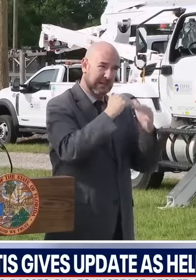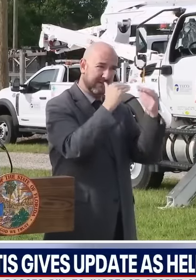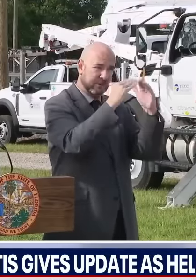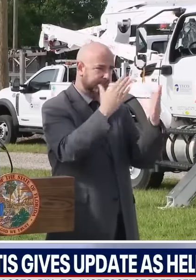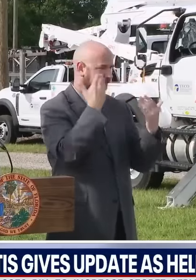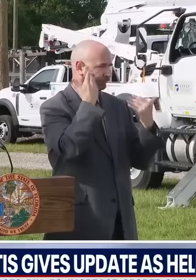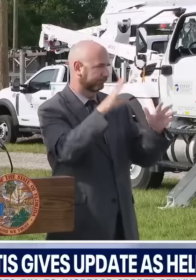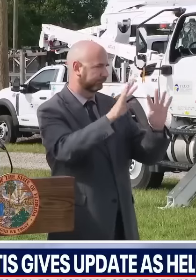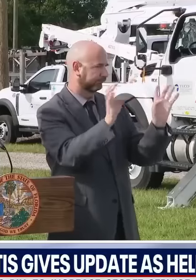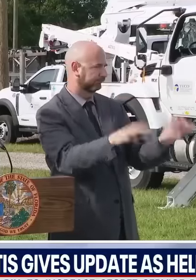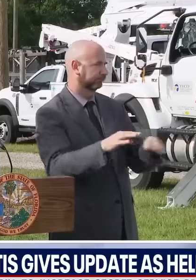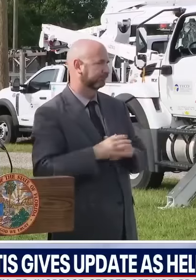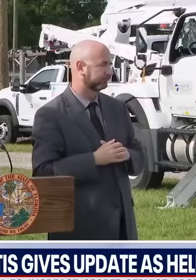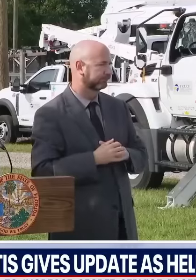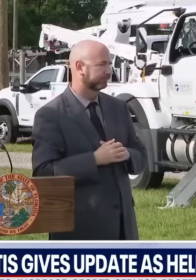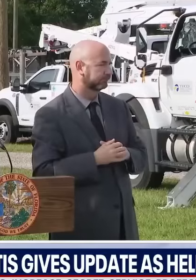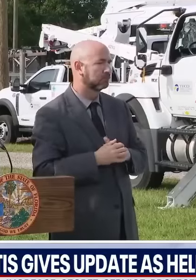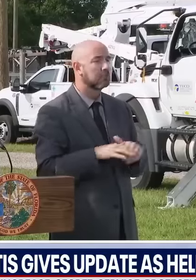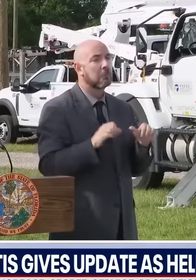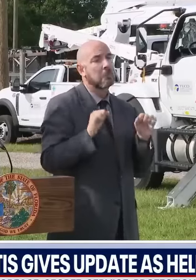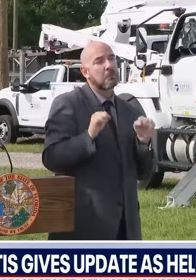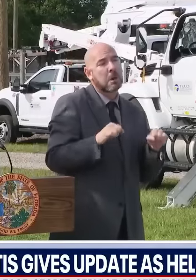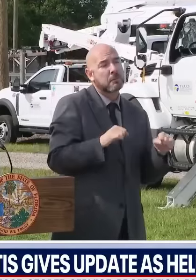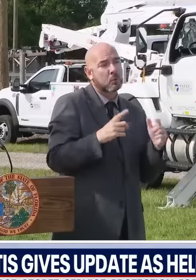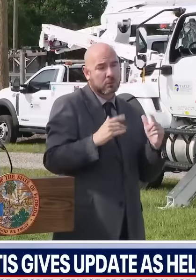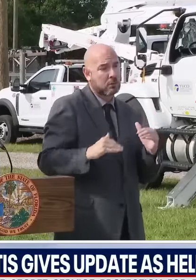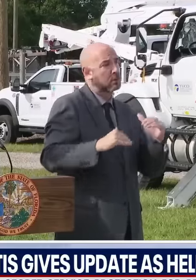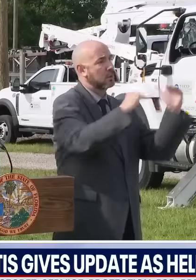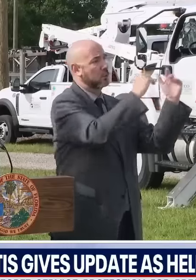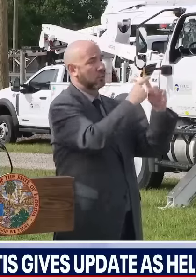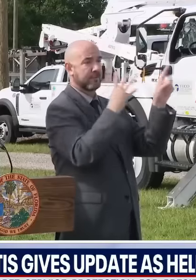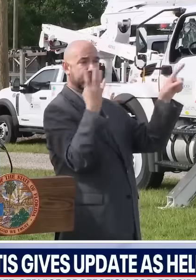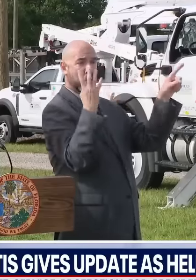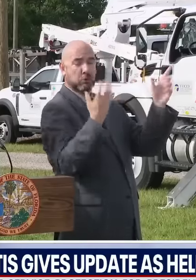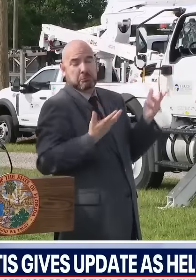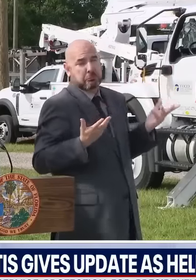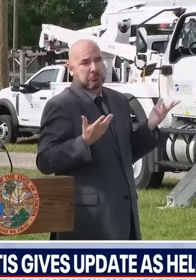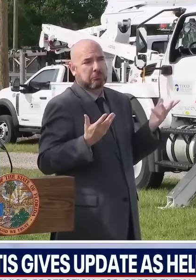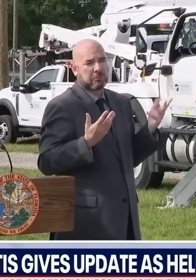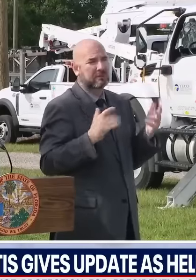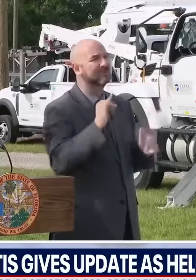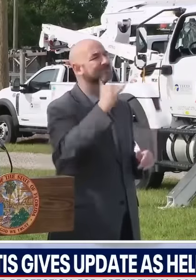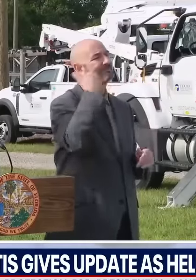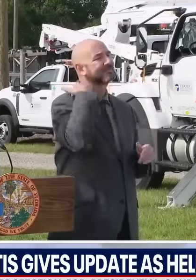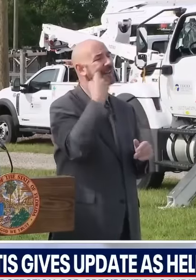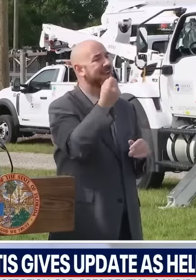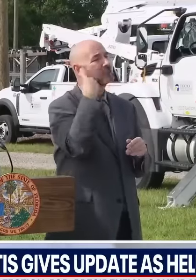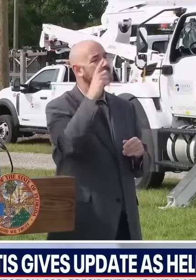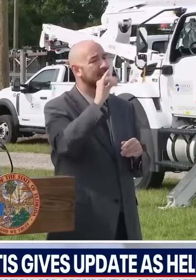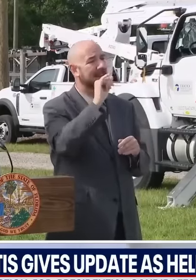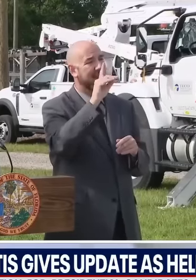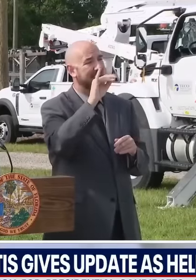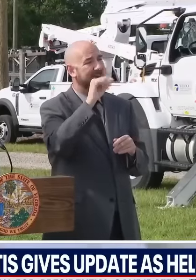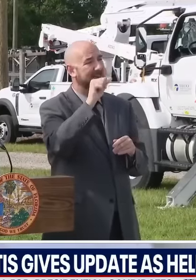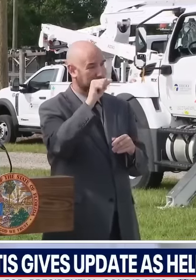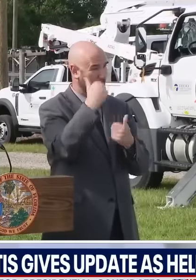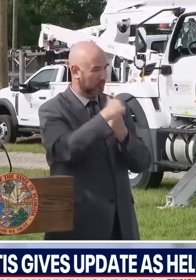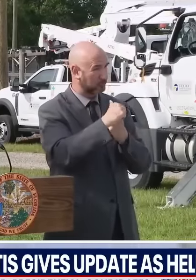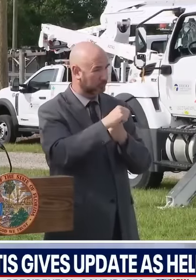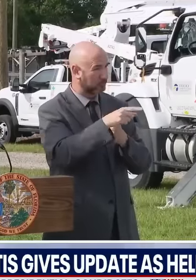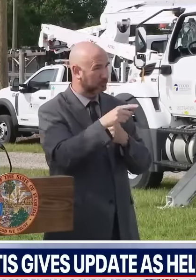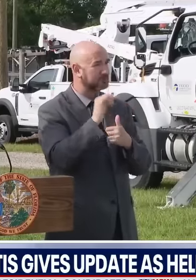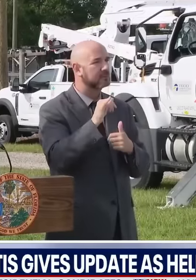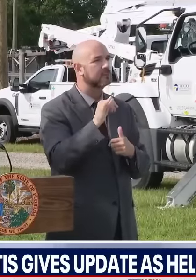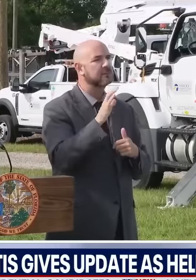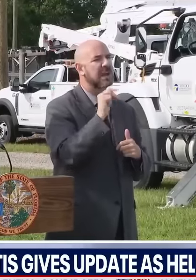and even above what Idalia was, which was close to a Category 4 last year. It was a strong Category 3. This does have the potential